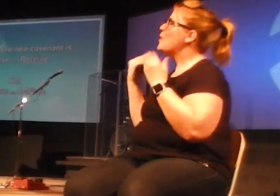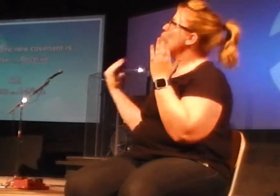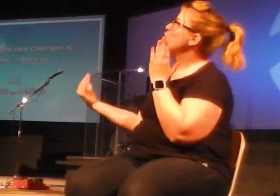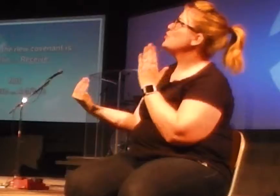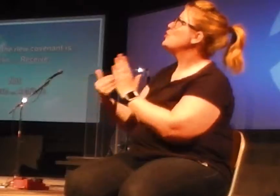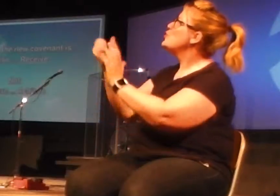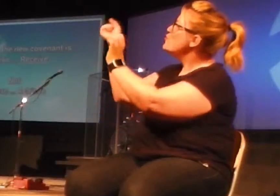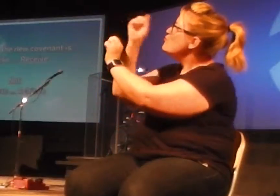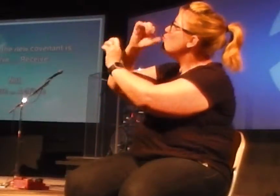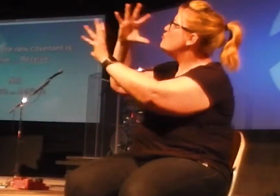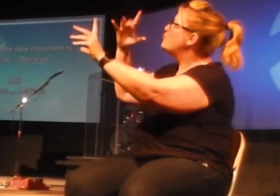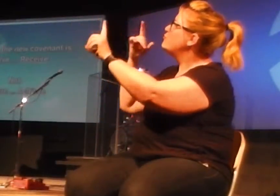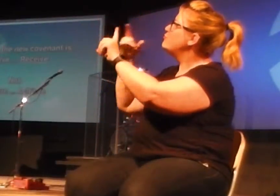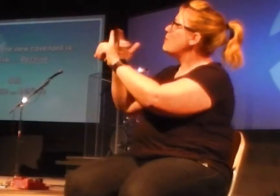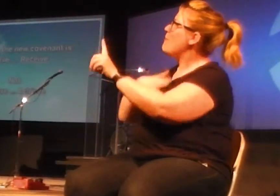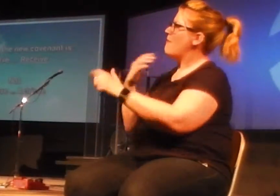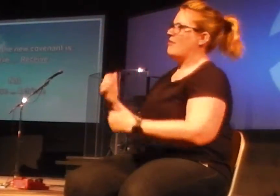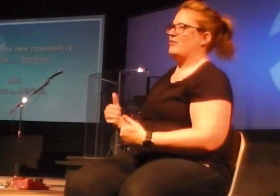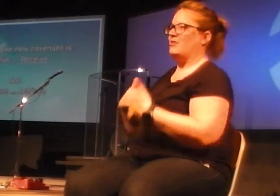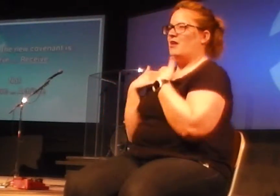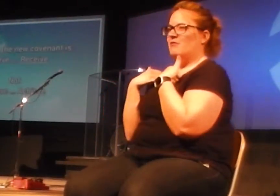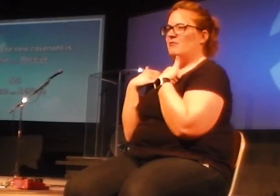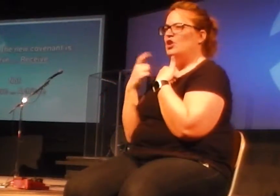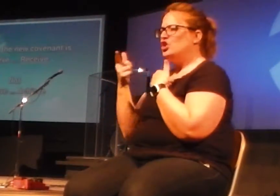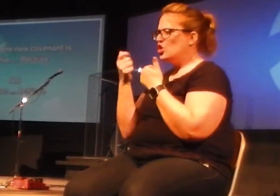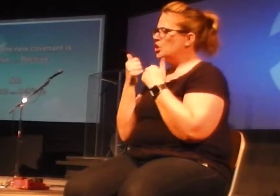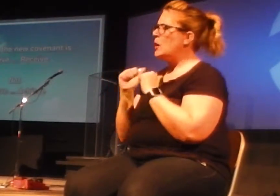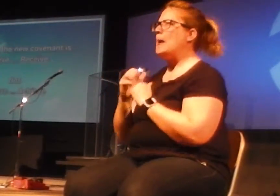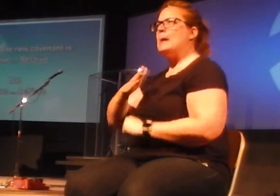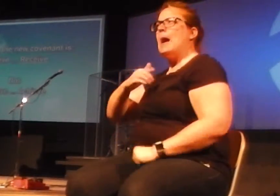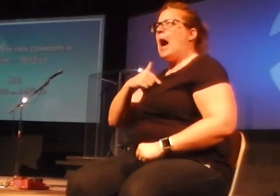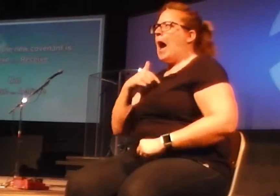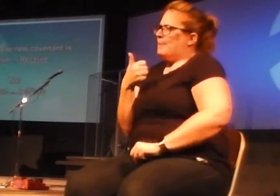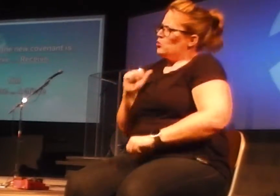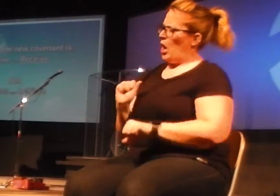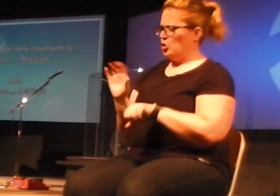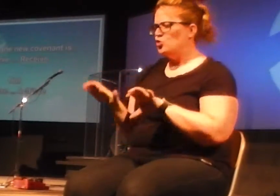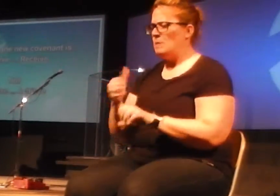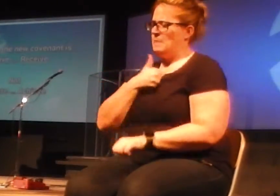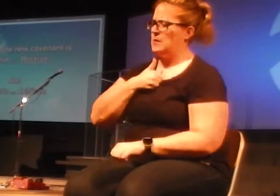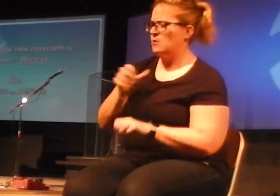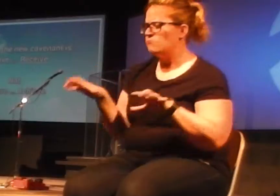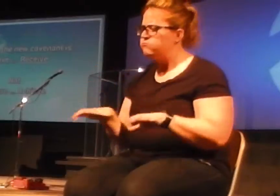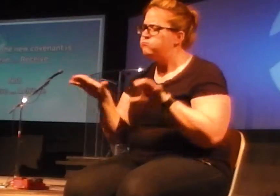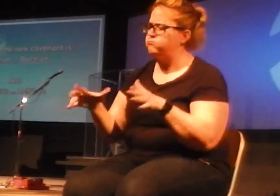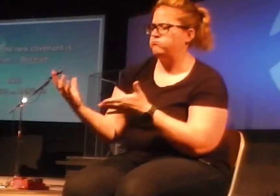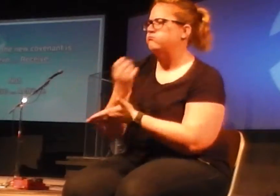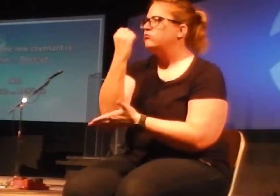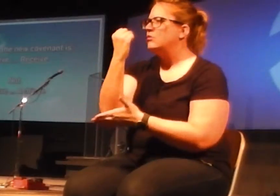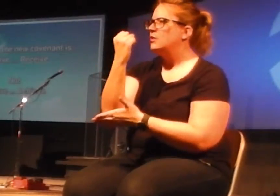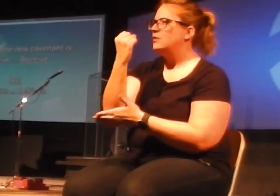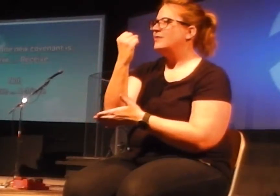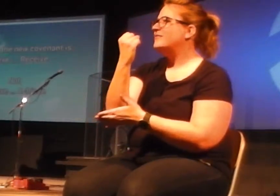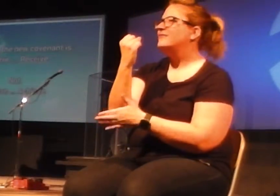God has for my life? You're still trying in your own human effort to achieve it or earn it, but it's believe and then it's the word receive.